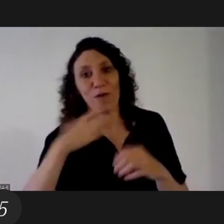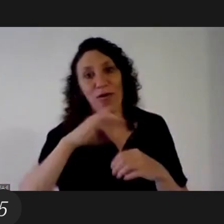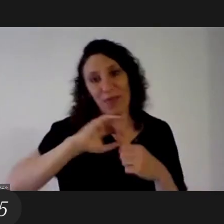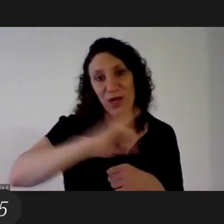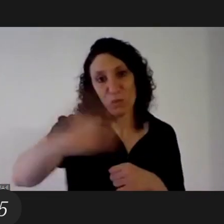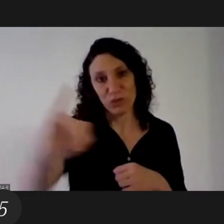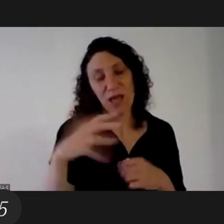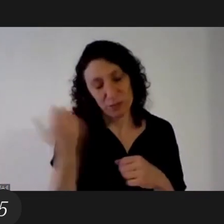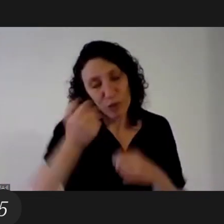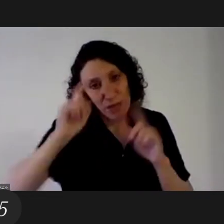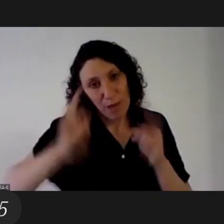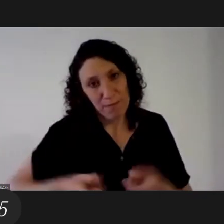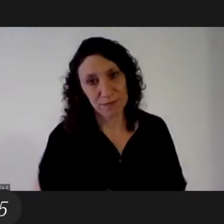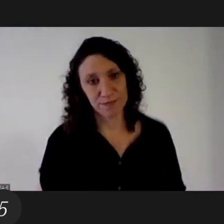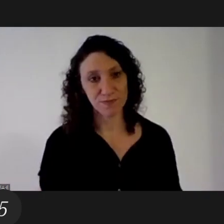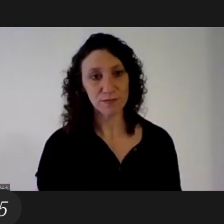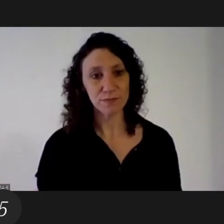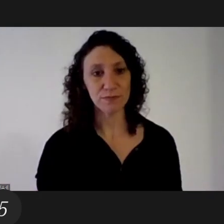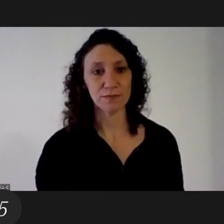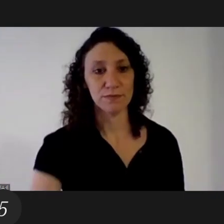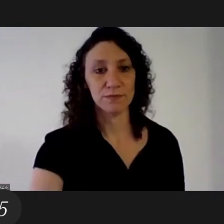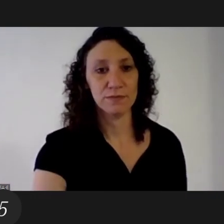channels to denounce this